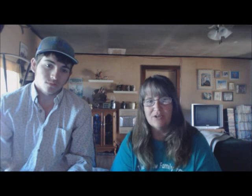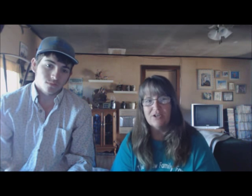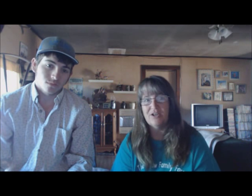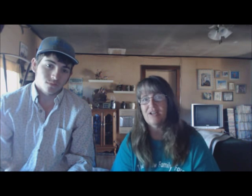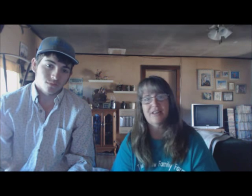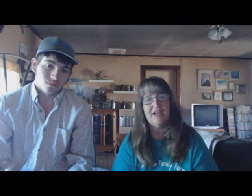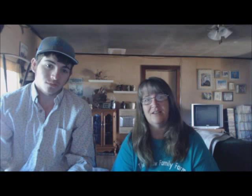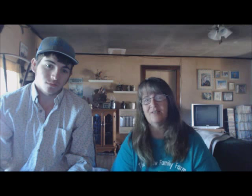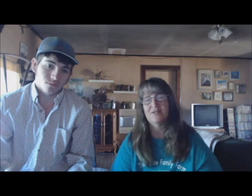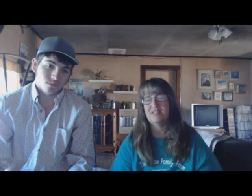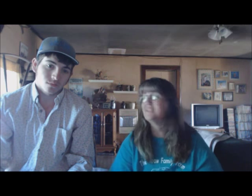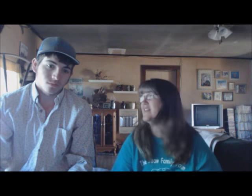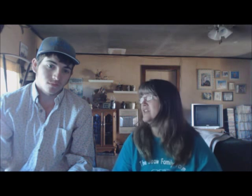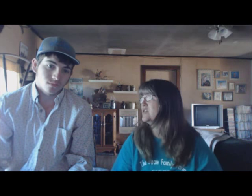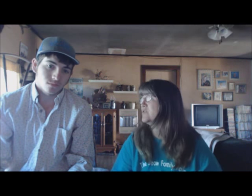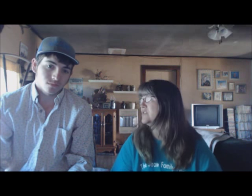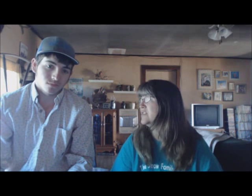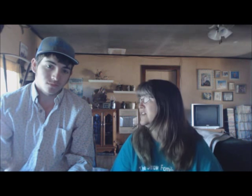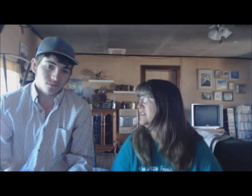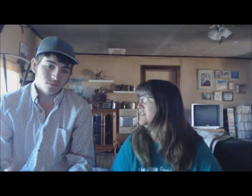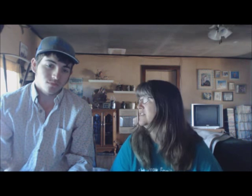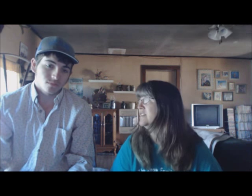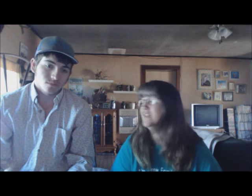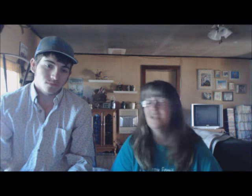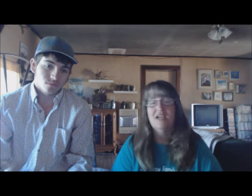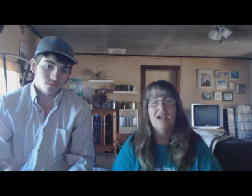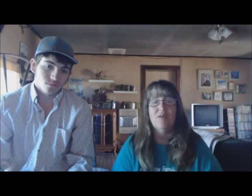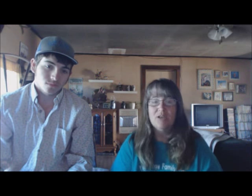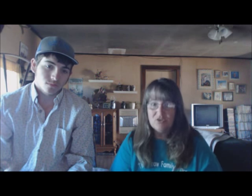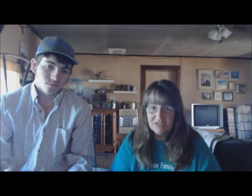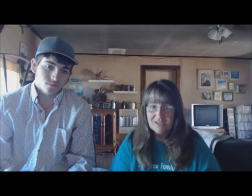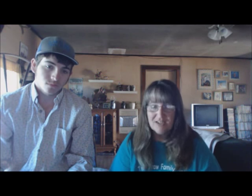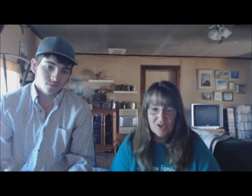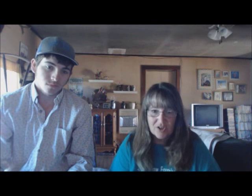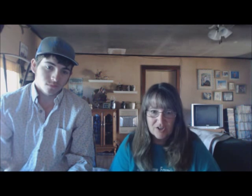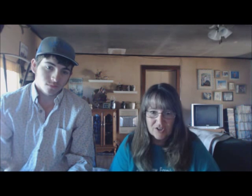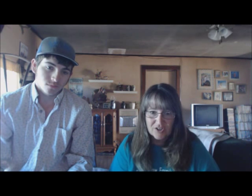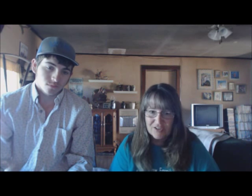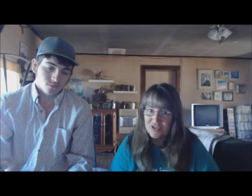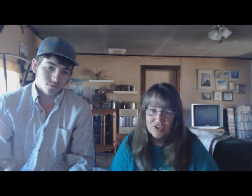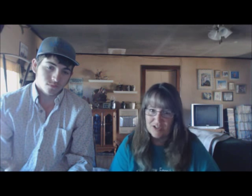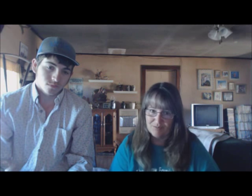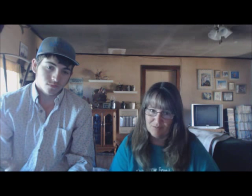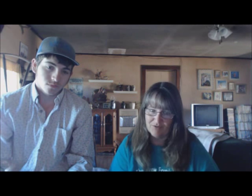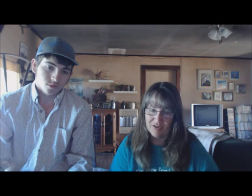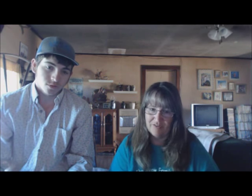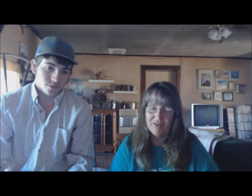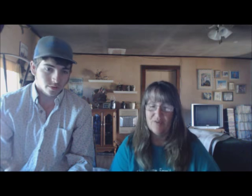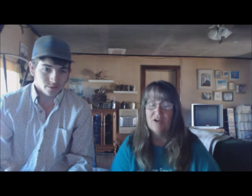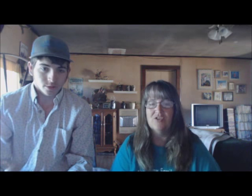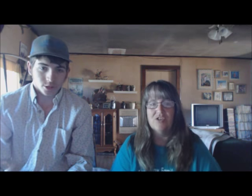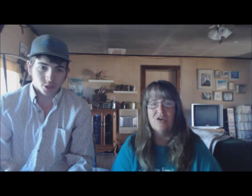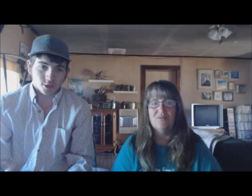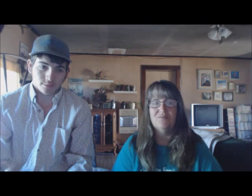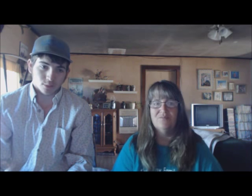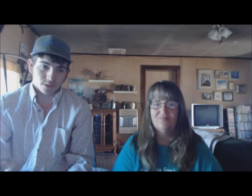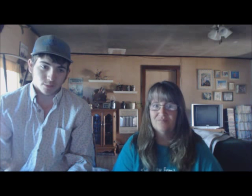you're putting it on. That was a disaster. Was it not? And when you did get it on her, she didn't move on it very well. So, she